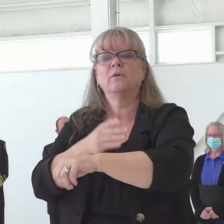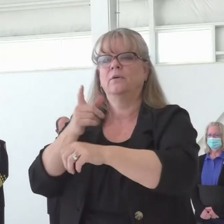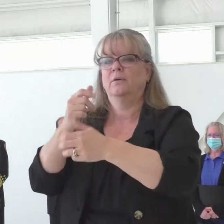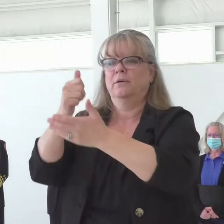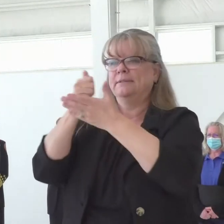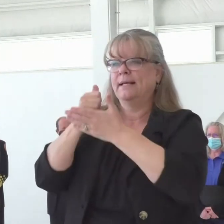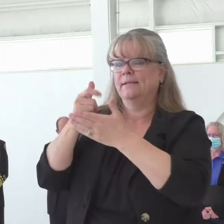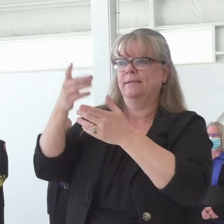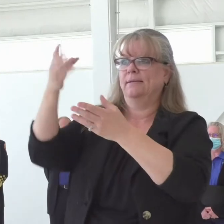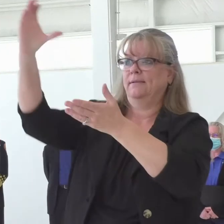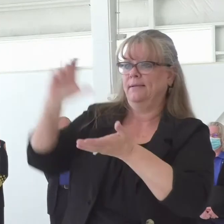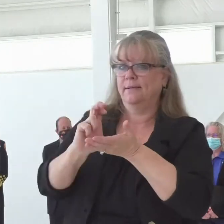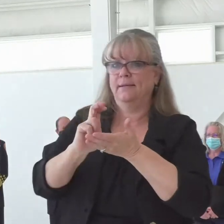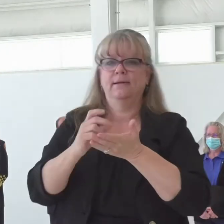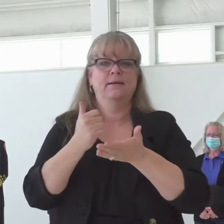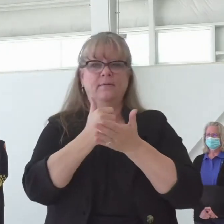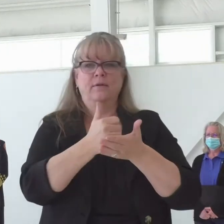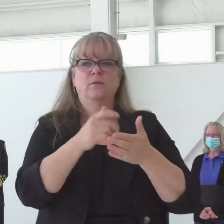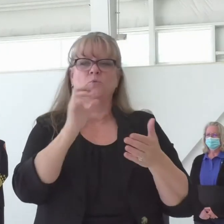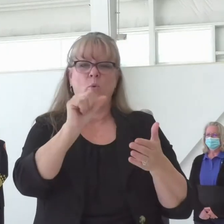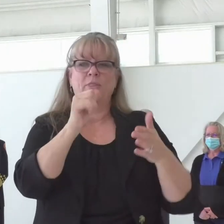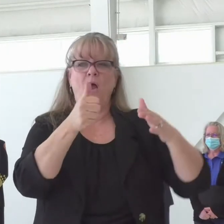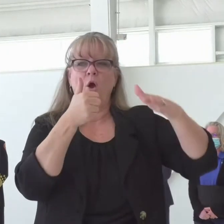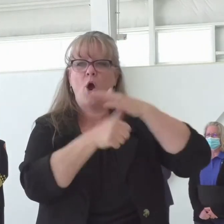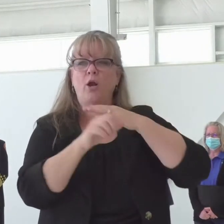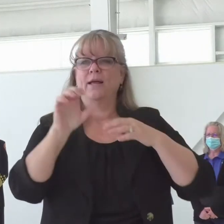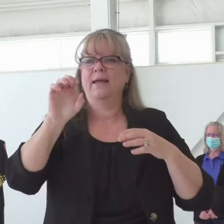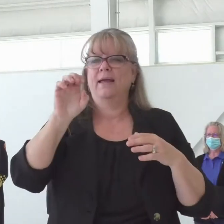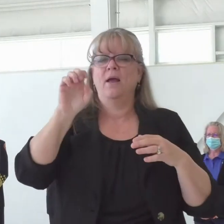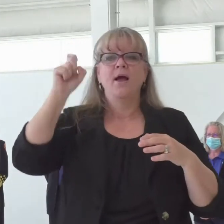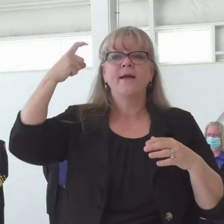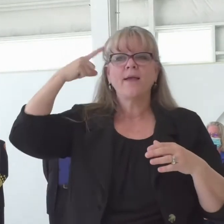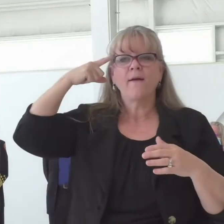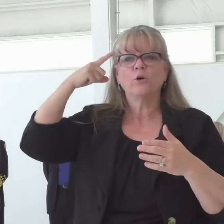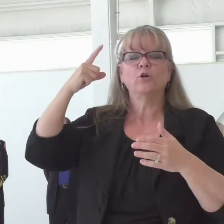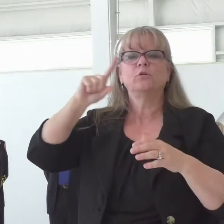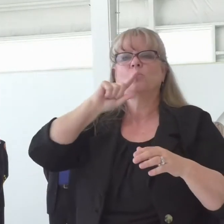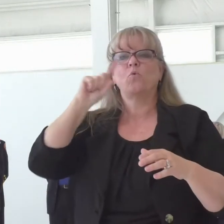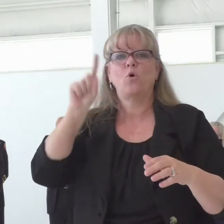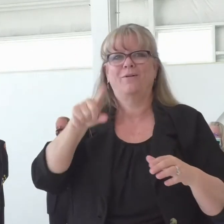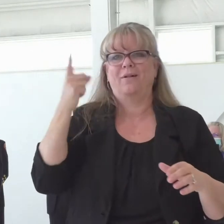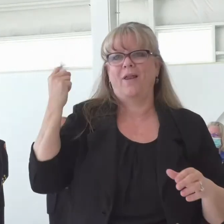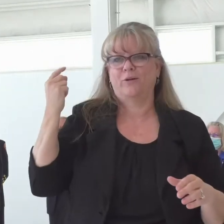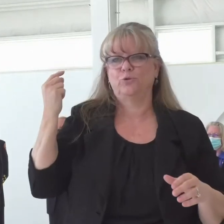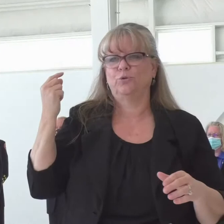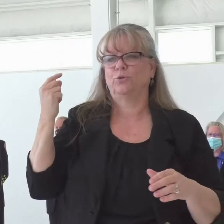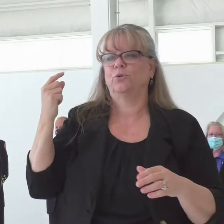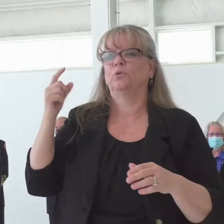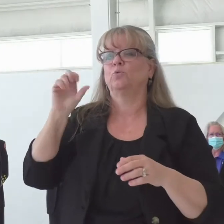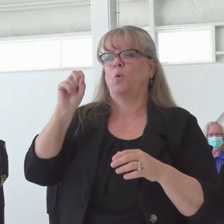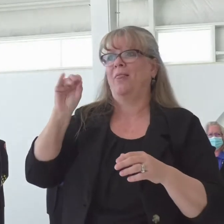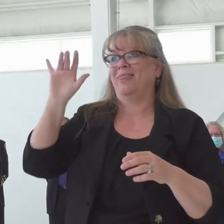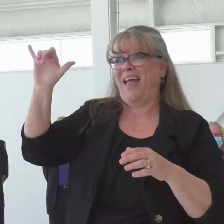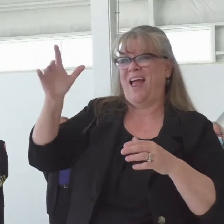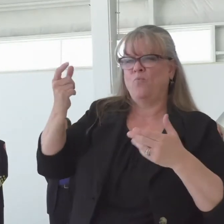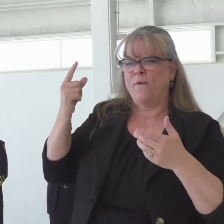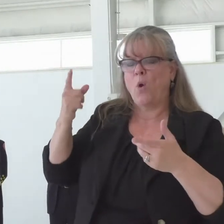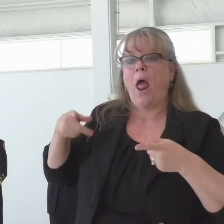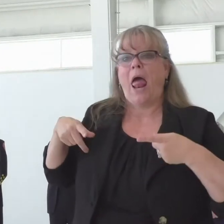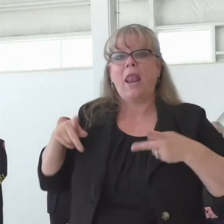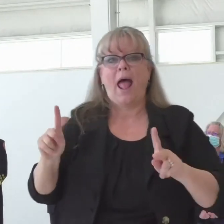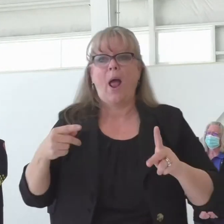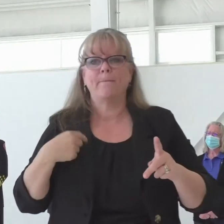through the through an executive order that the governor did last year to allow us to be more aggressive with our enhanced state assistance